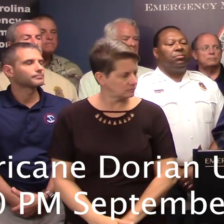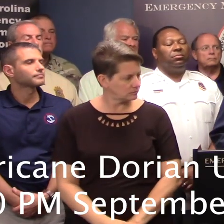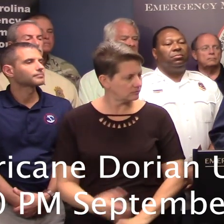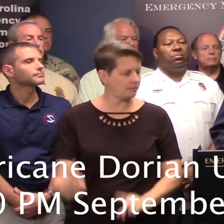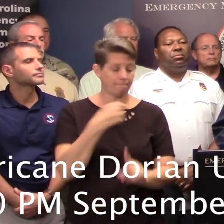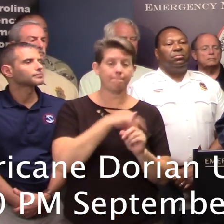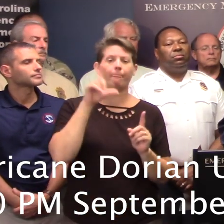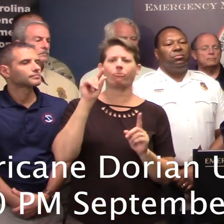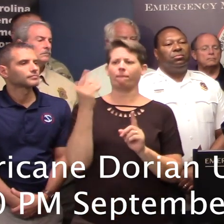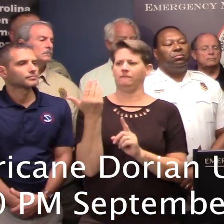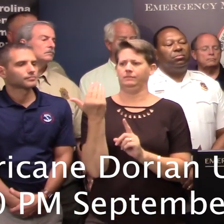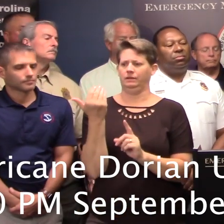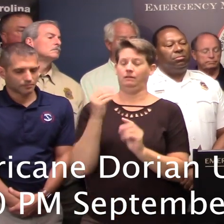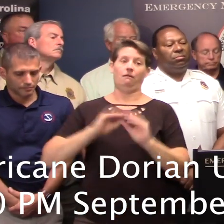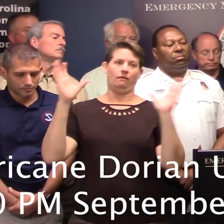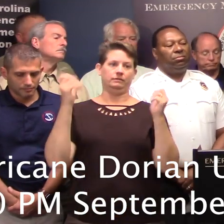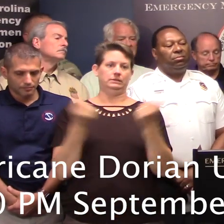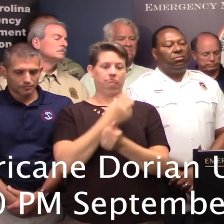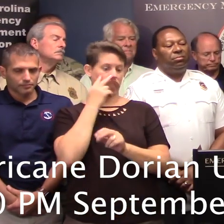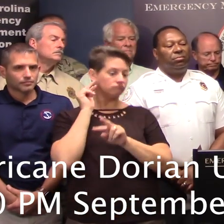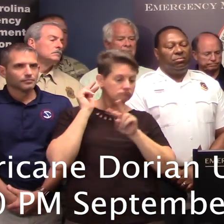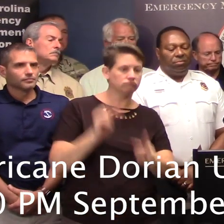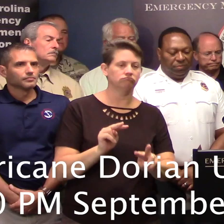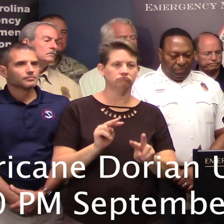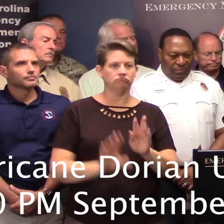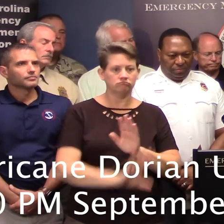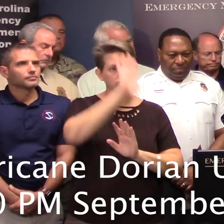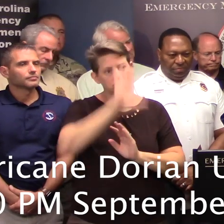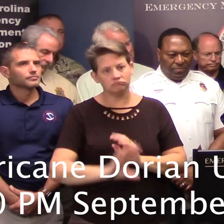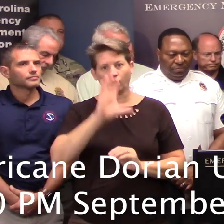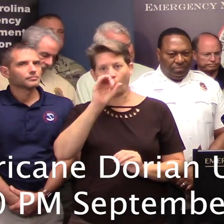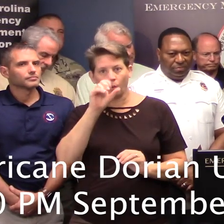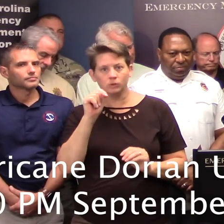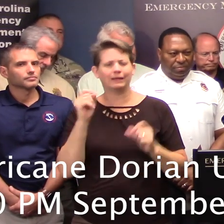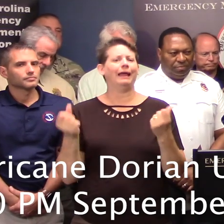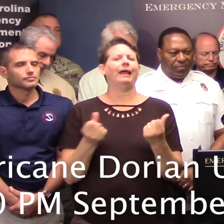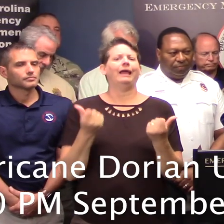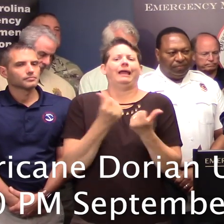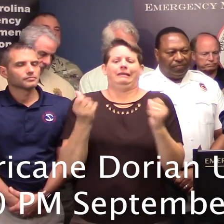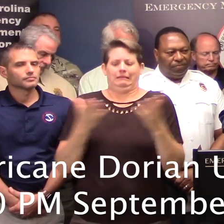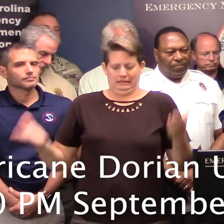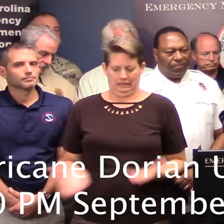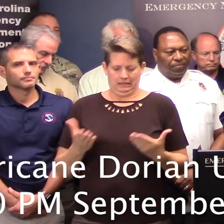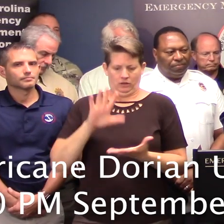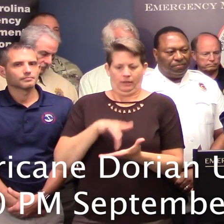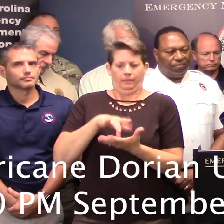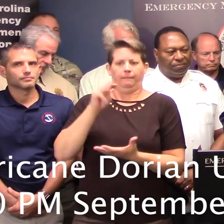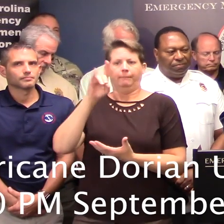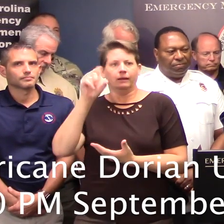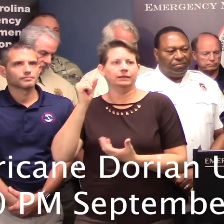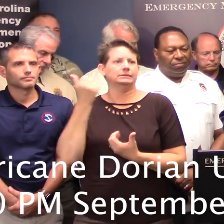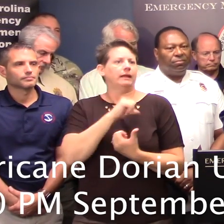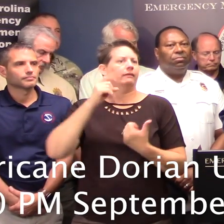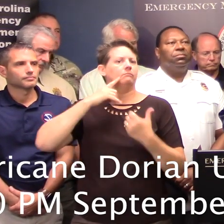2015, obviously all eyes are on the coast right now with this storm. Is anything or has things been done here in the Midlands to kind of mitigate what we might see with potential